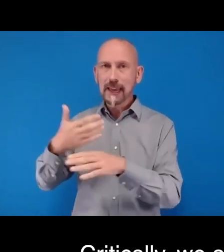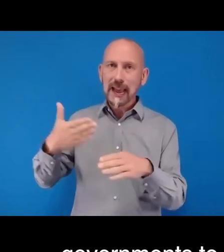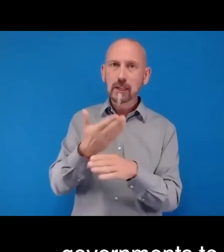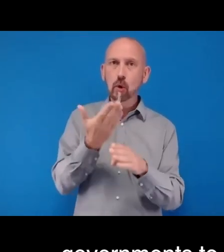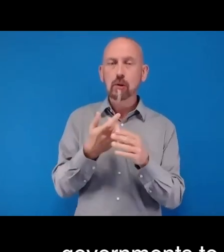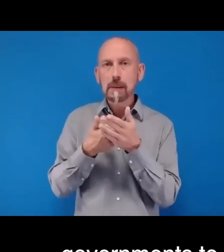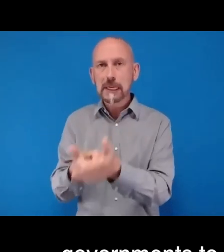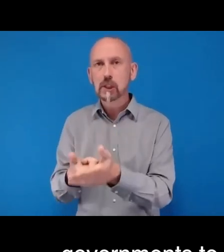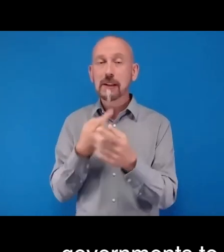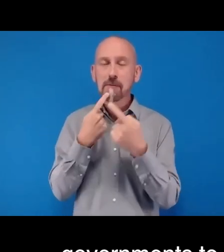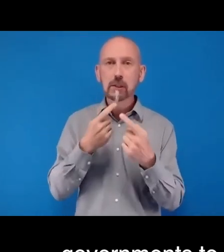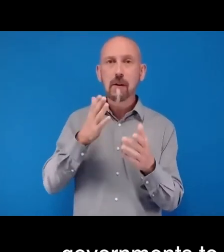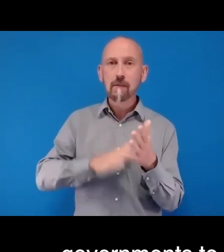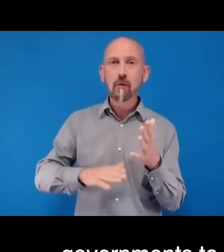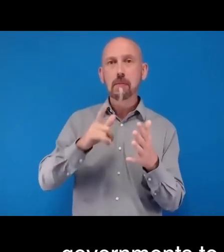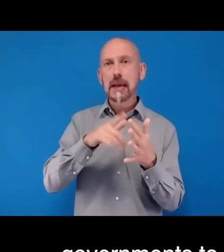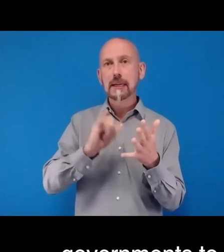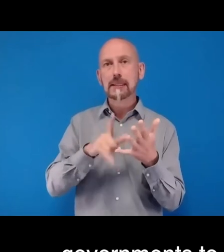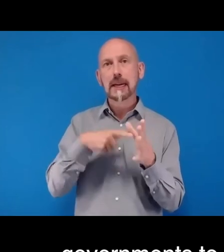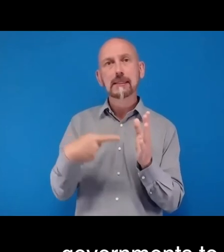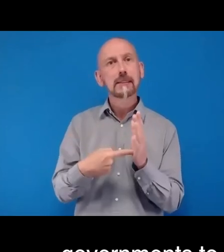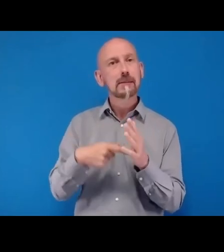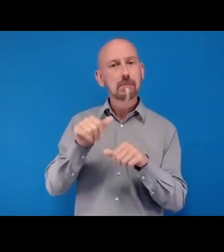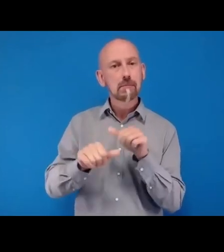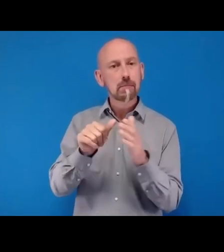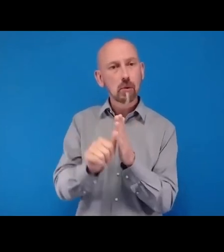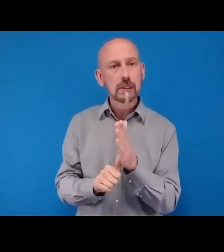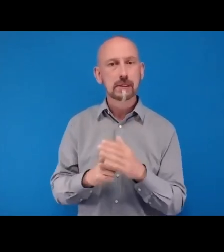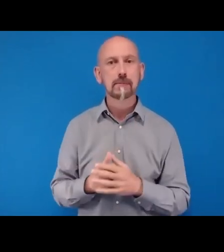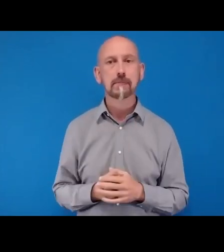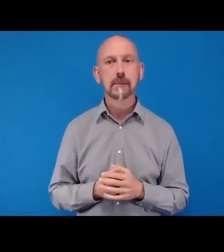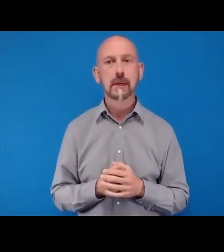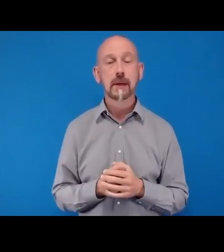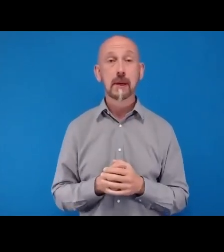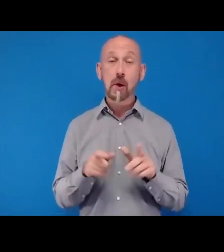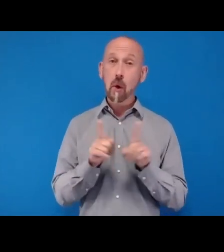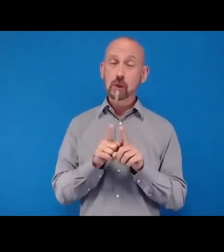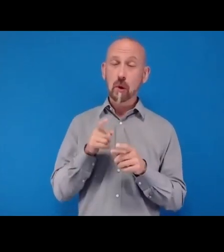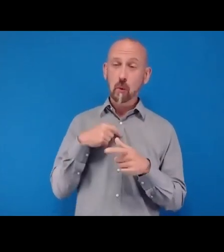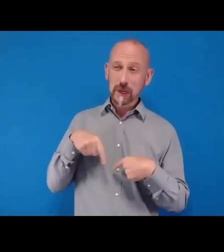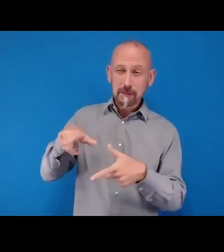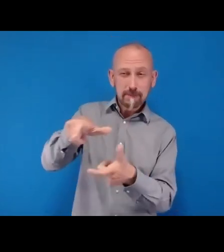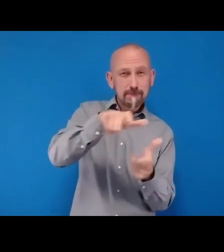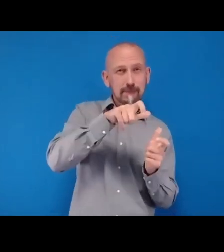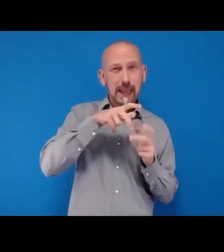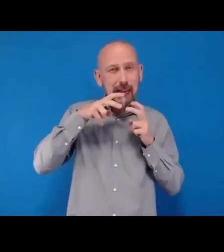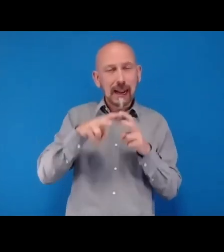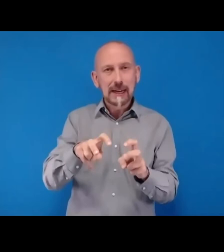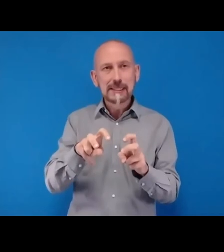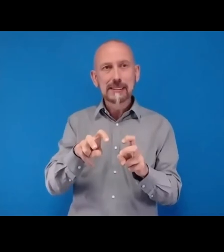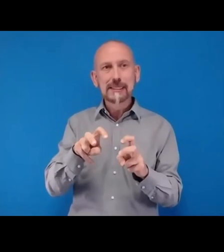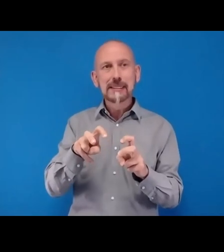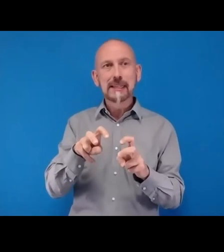from the ESCA process. We are also analyzing and seeking to view on the success